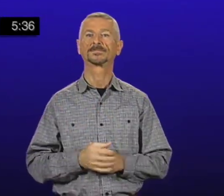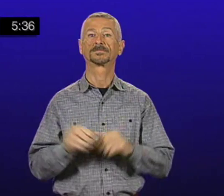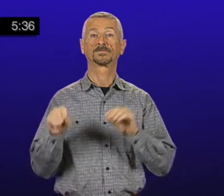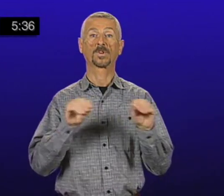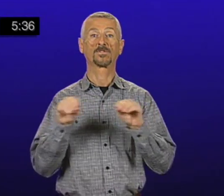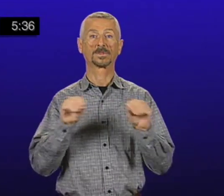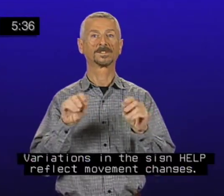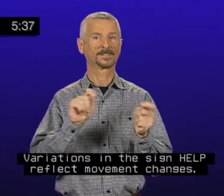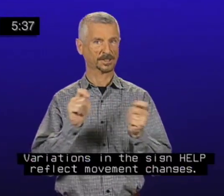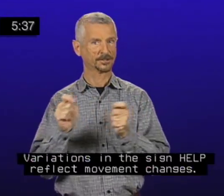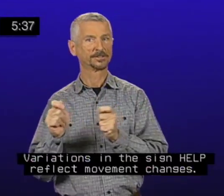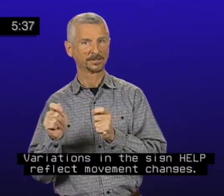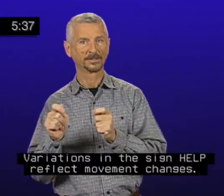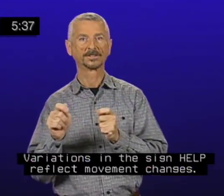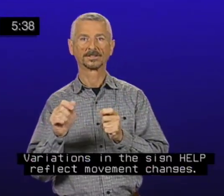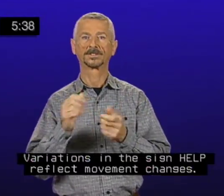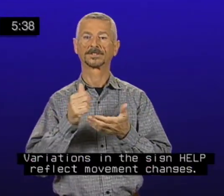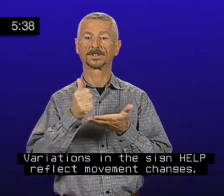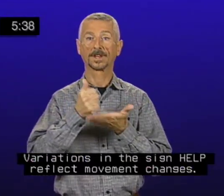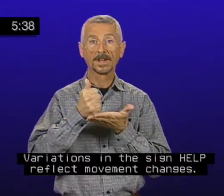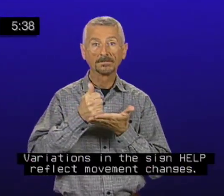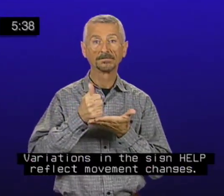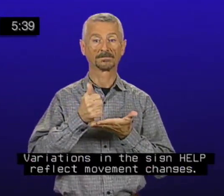Variations in the sign HELP reflect movement changes.